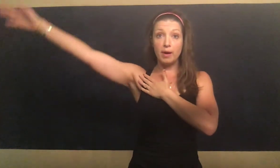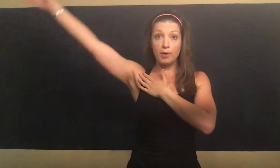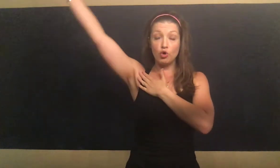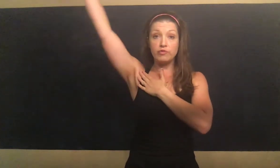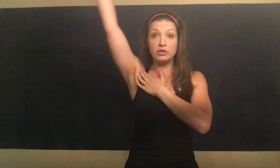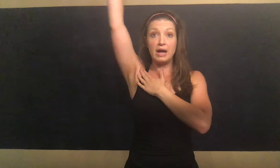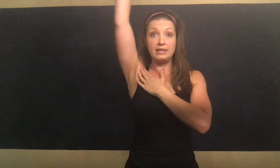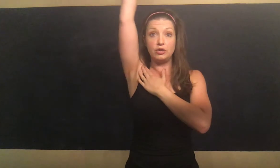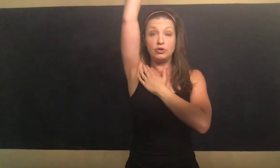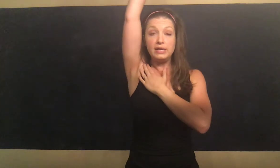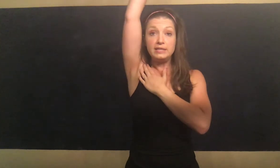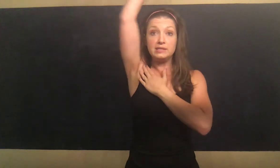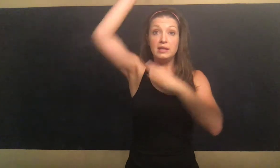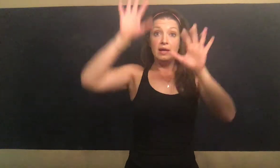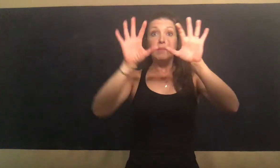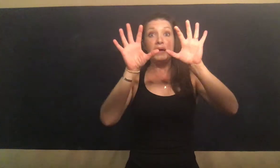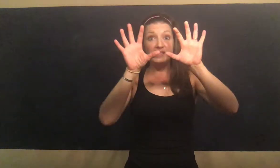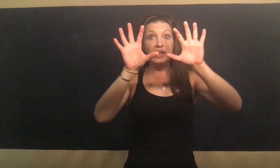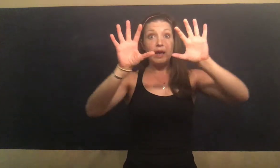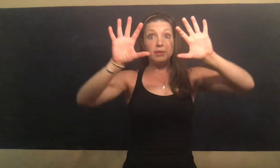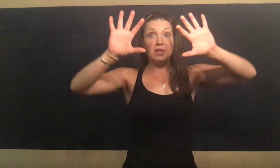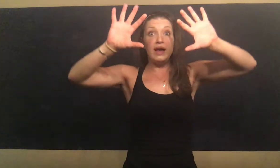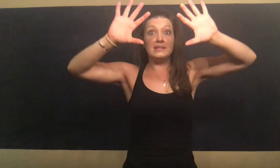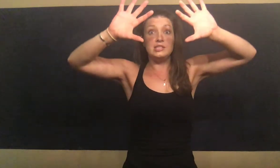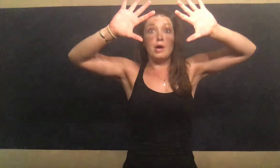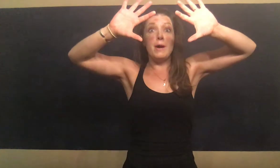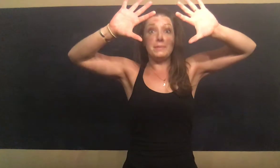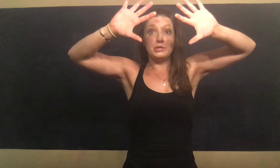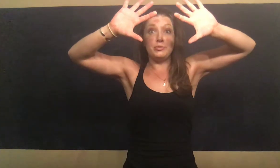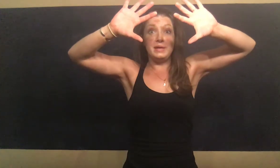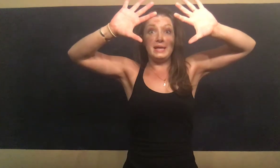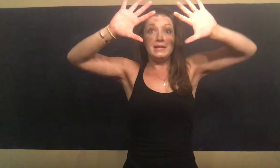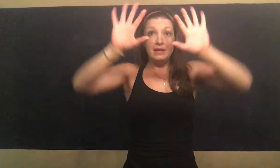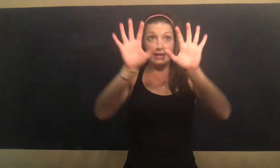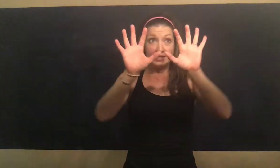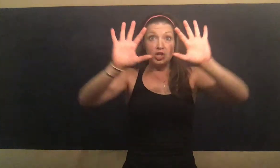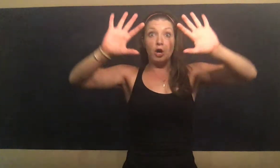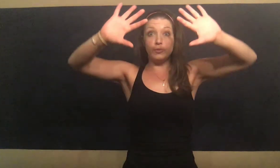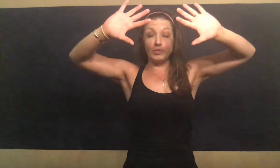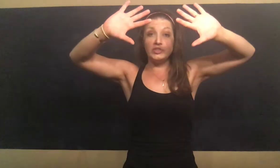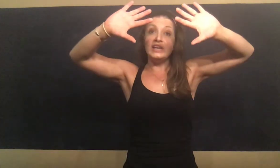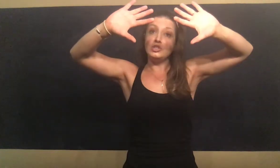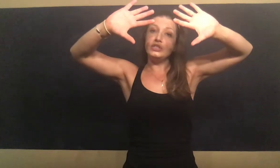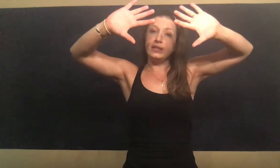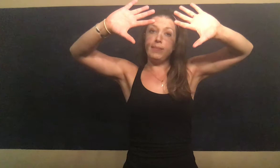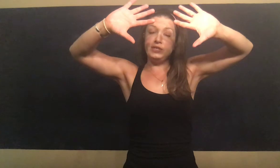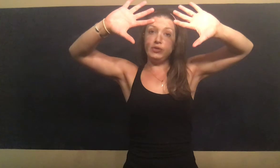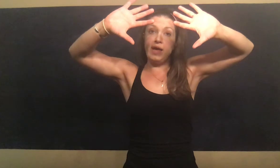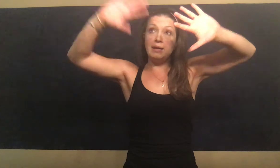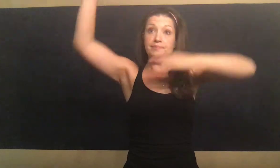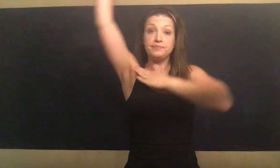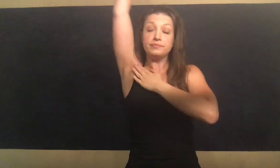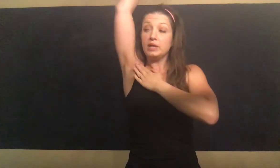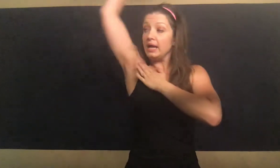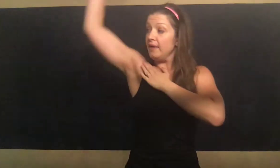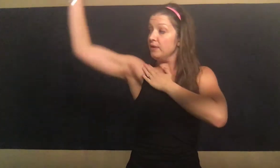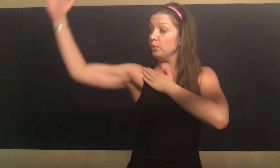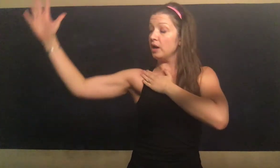up over 90 degrees, my scapula has to come up a little bit into upward rotation to let me do that. And then when I